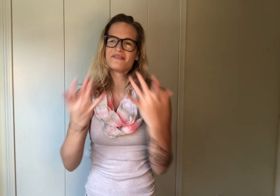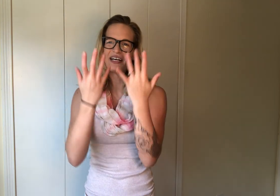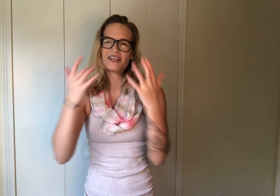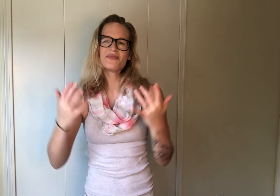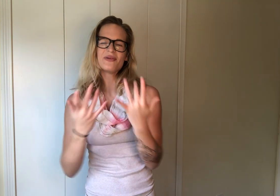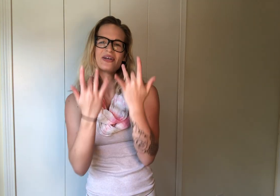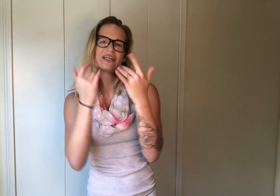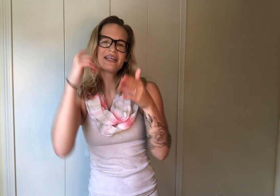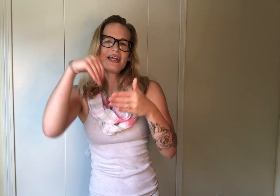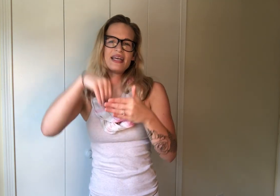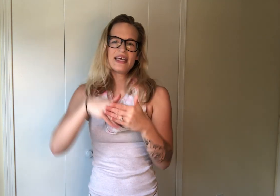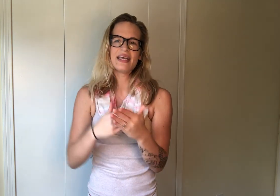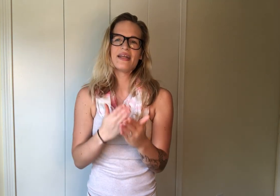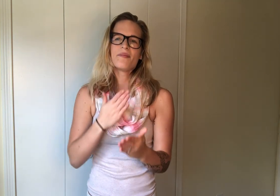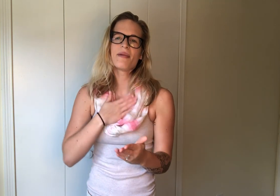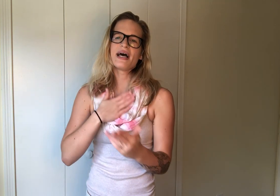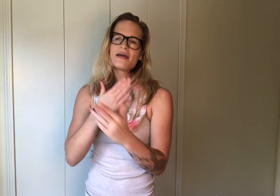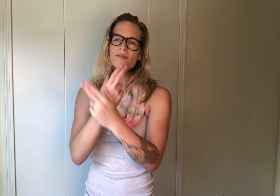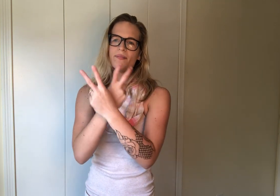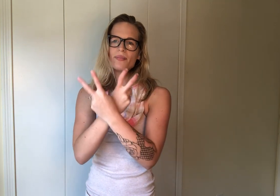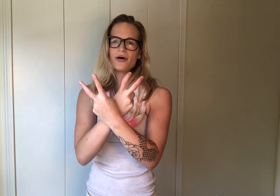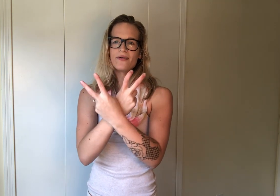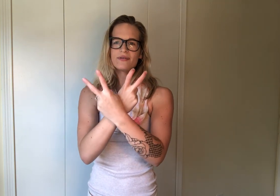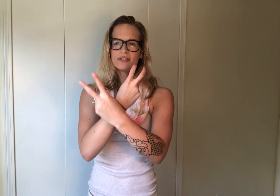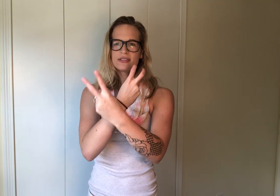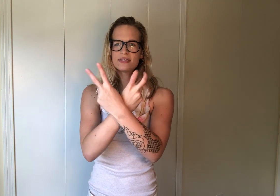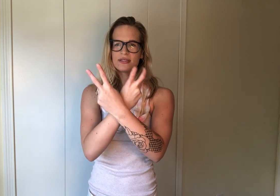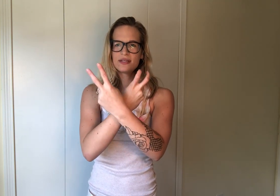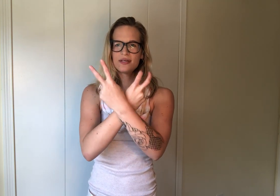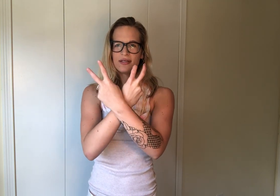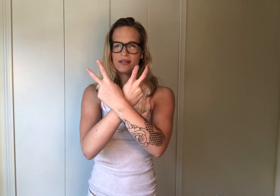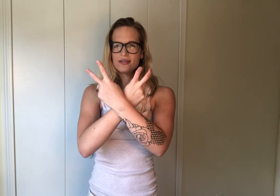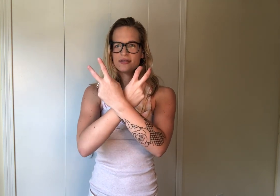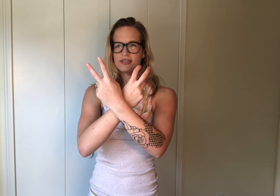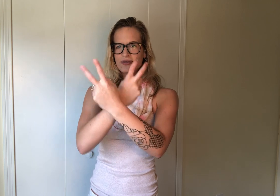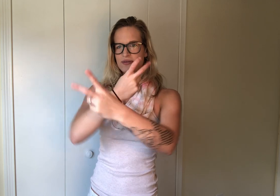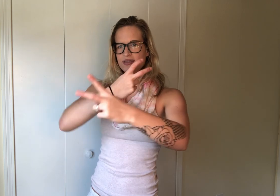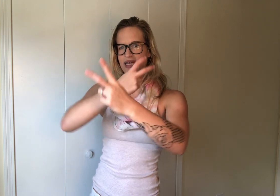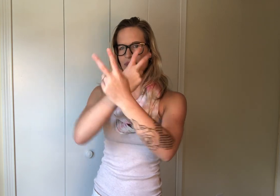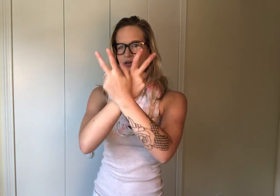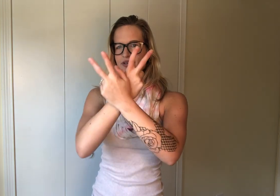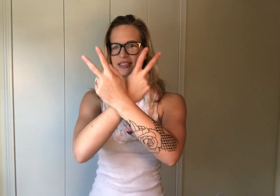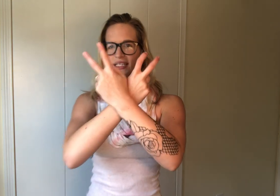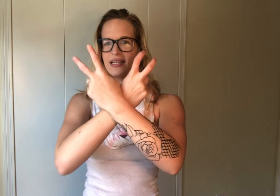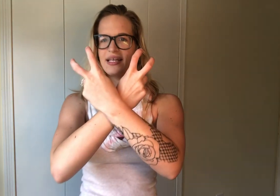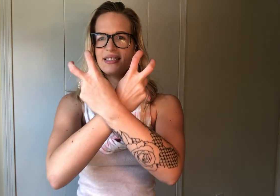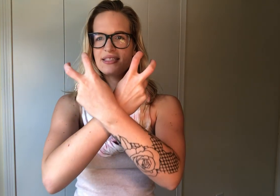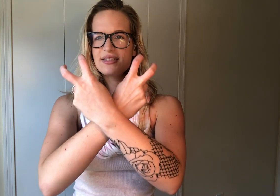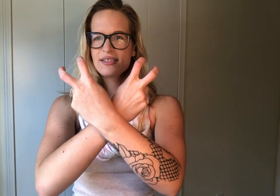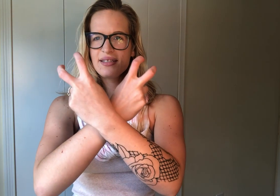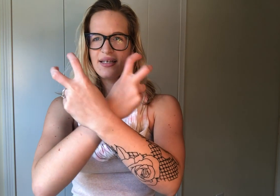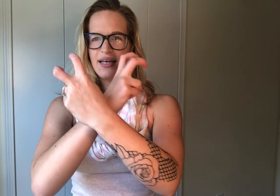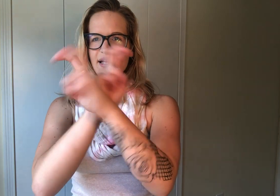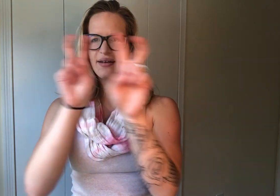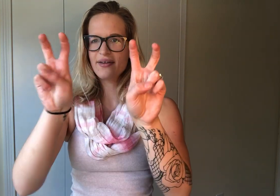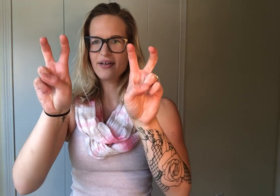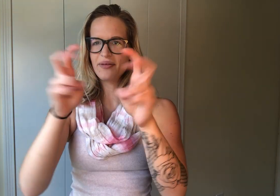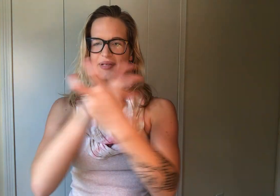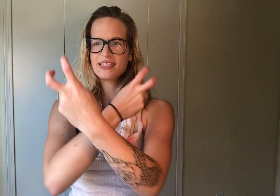a fire burning in my bones, so tap your wrist like this, and crooked peace